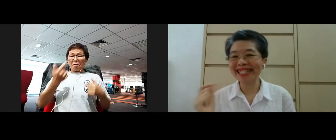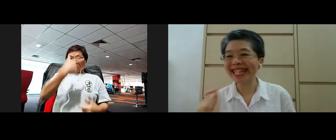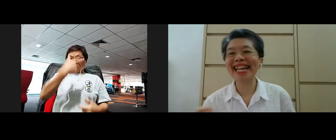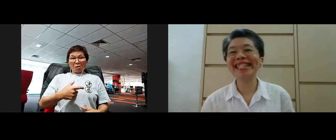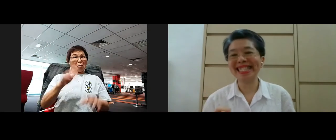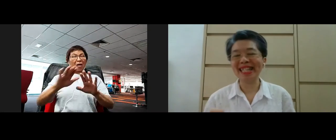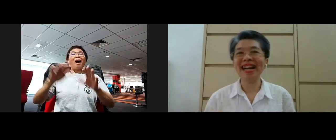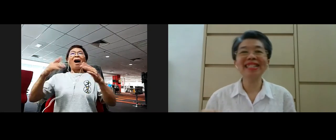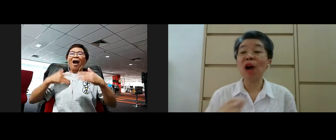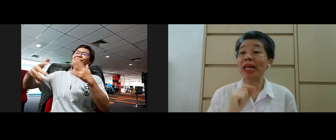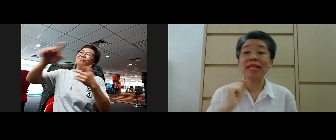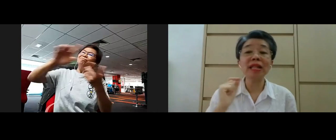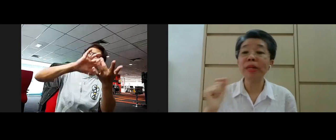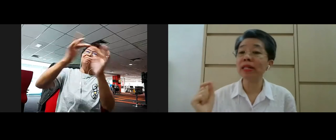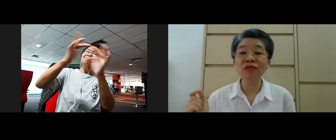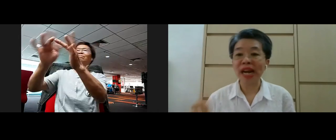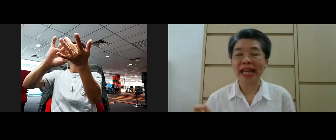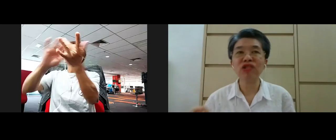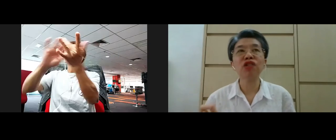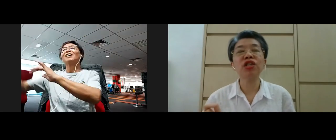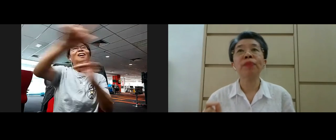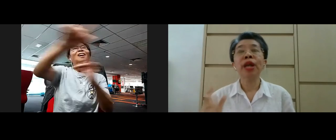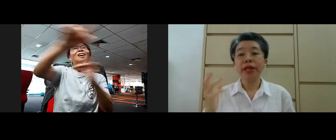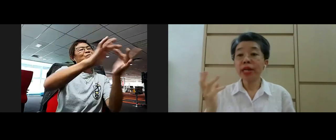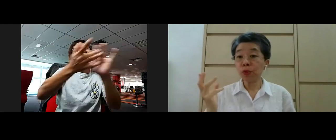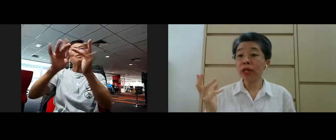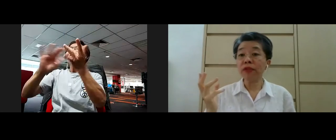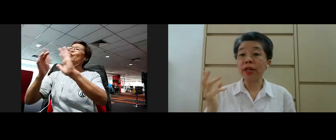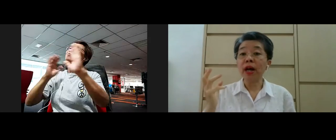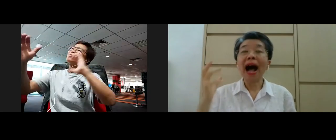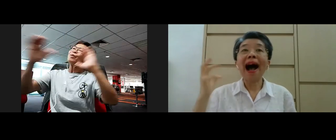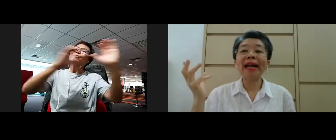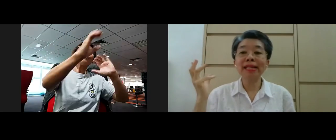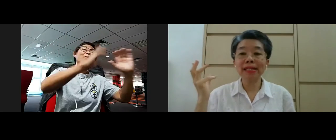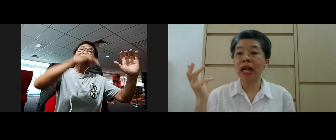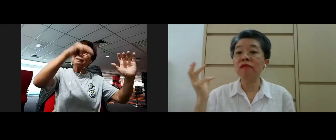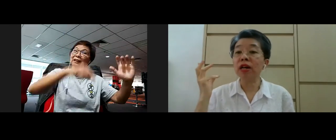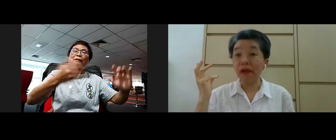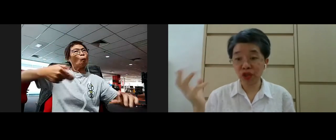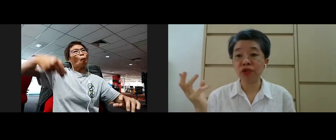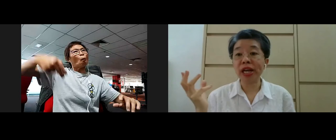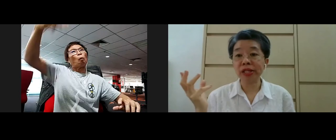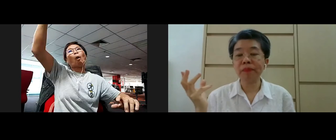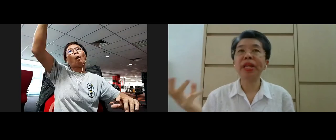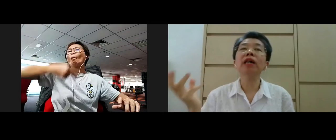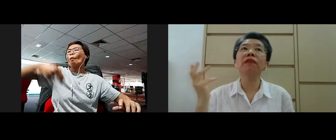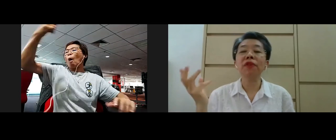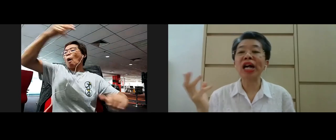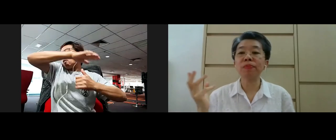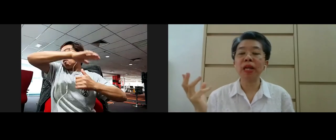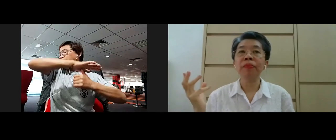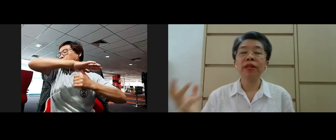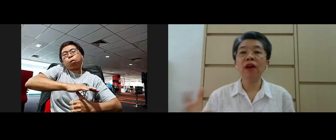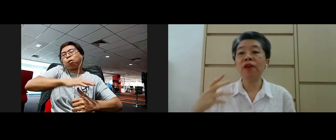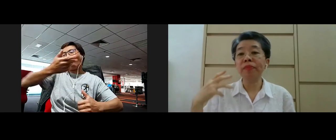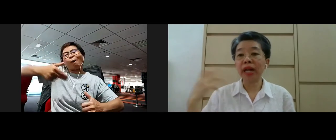of us are interconnected our interpersonal relationship that is one of the highest area of stress if you